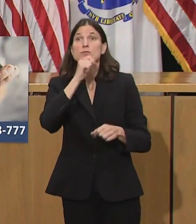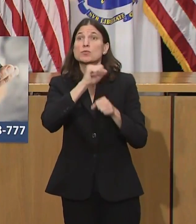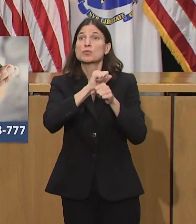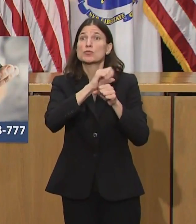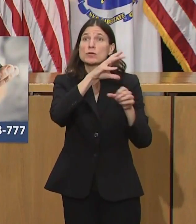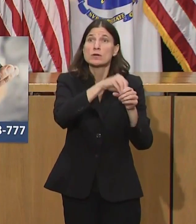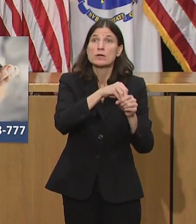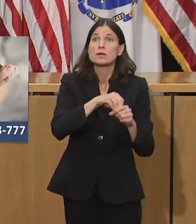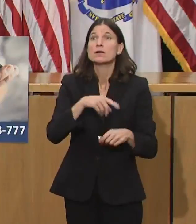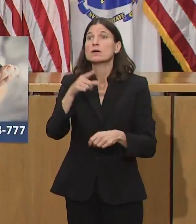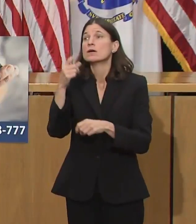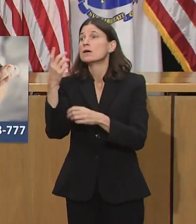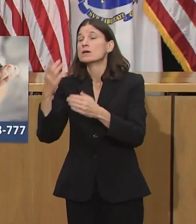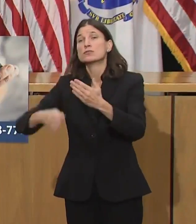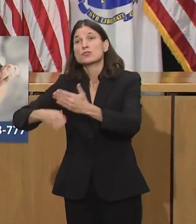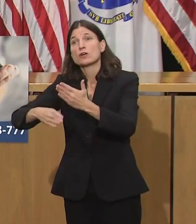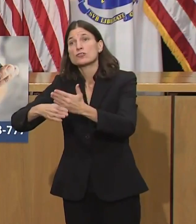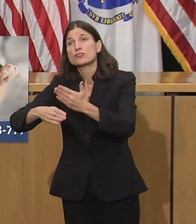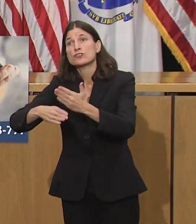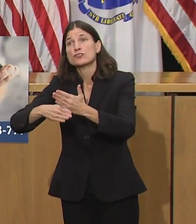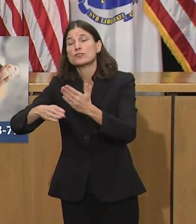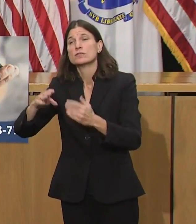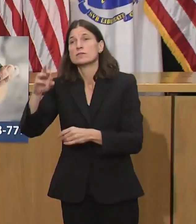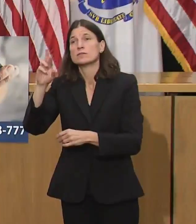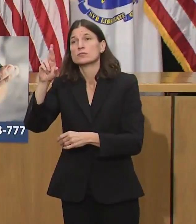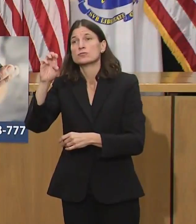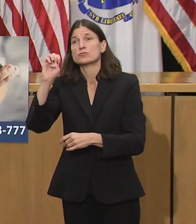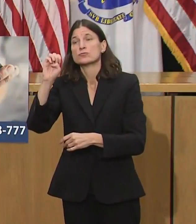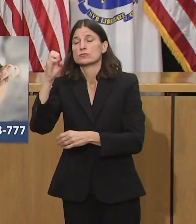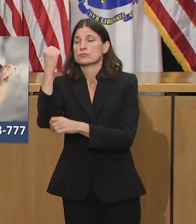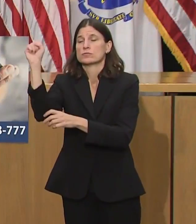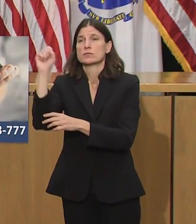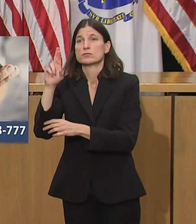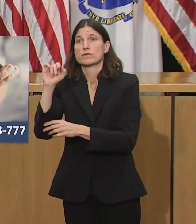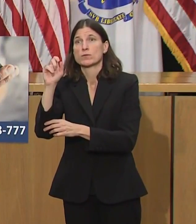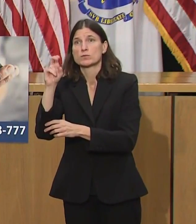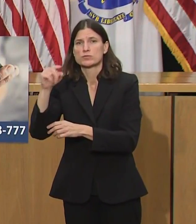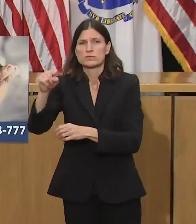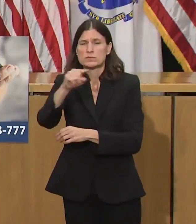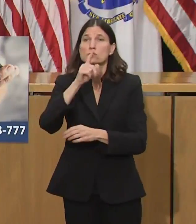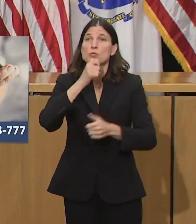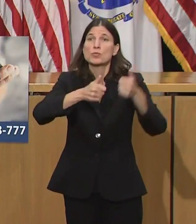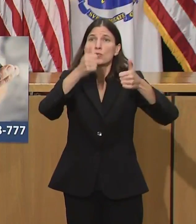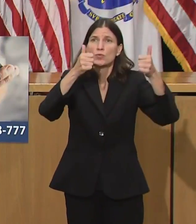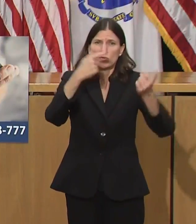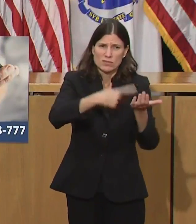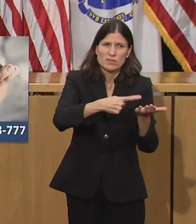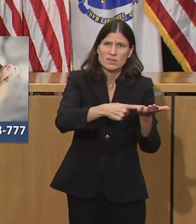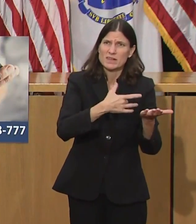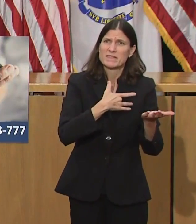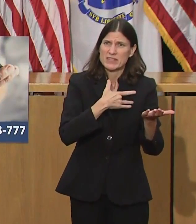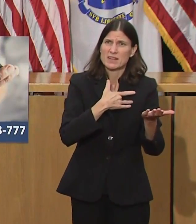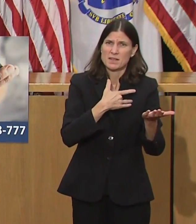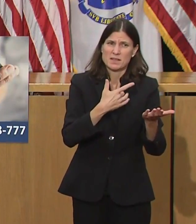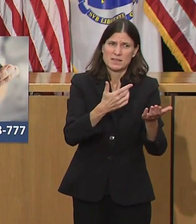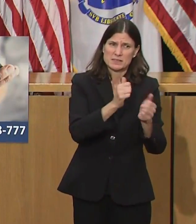just really doing a great job and trying to manage through difficult circumstances they've been a really great partner with us you you.